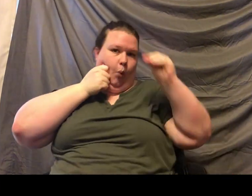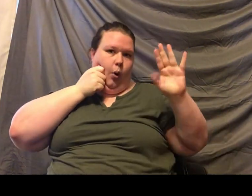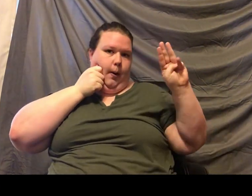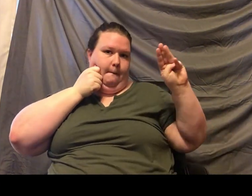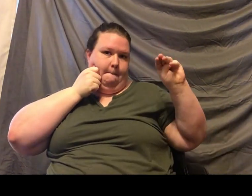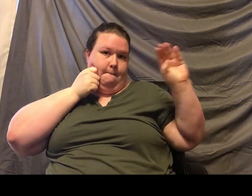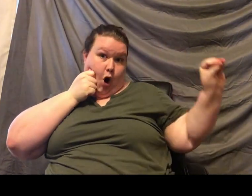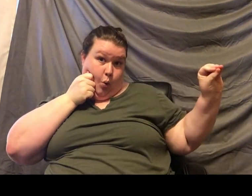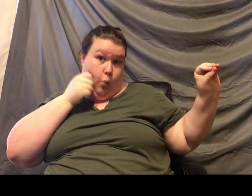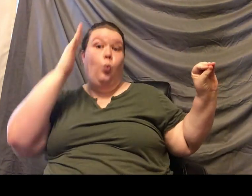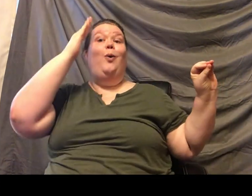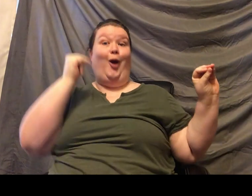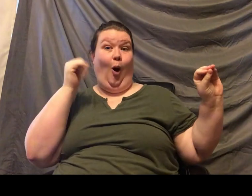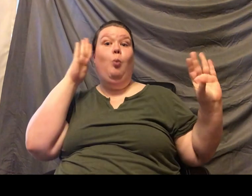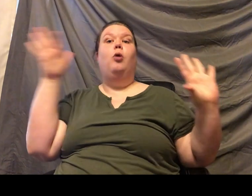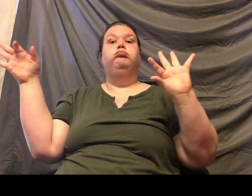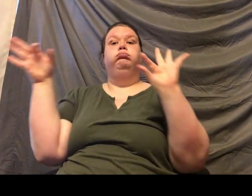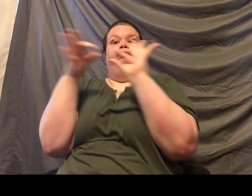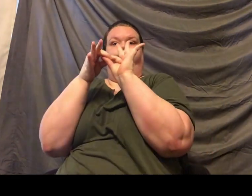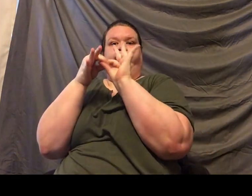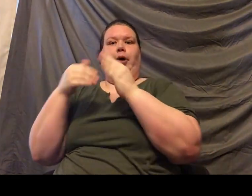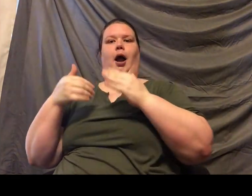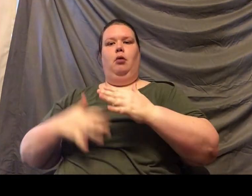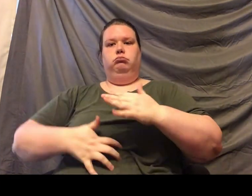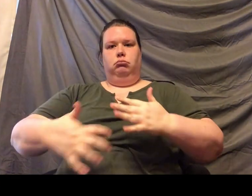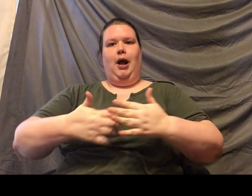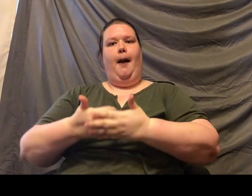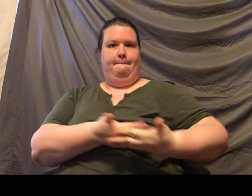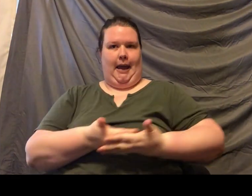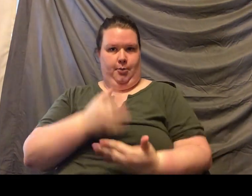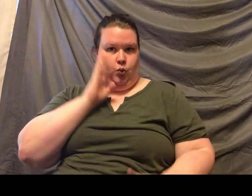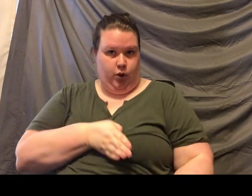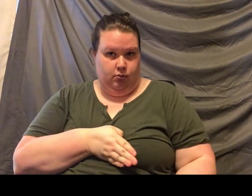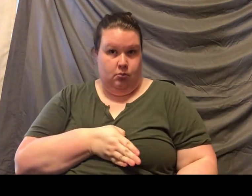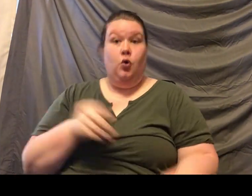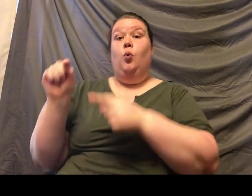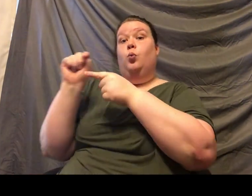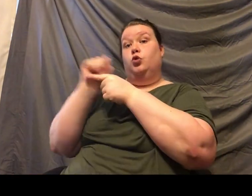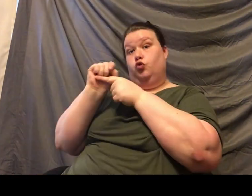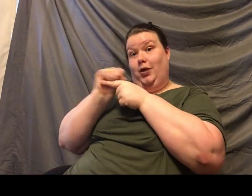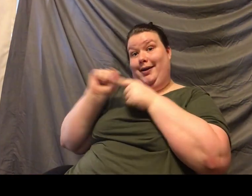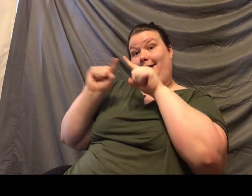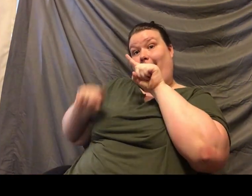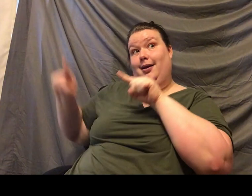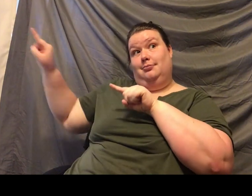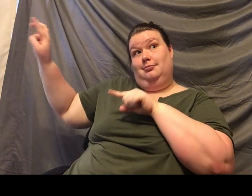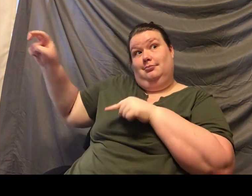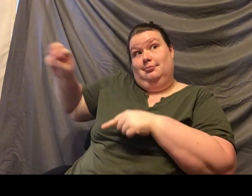have babies. We are actually training lightning to come down for us to do ultrasounds on a periodic basis. So, one